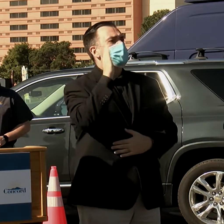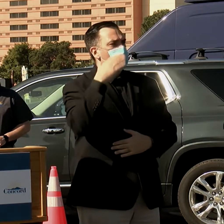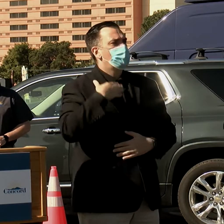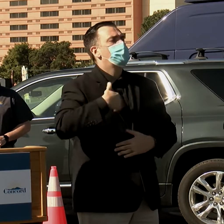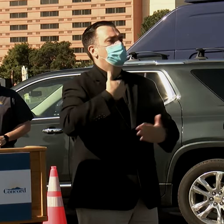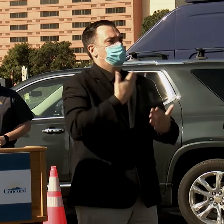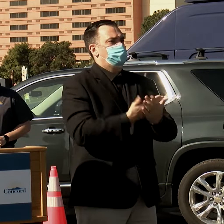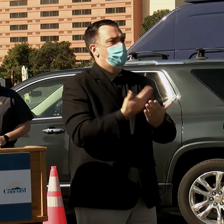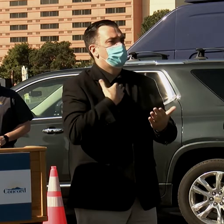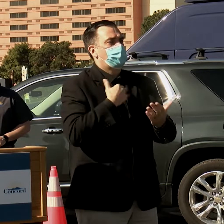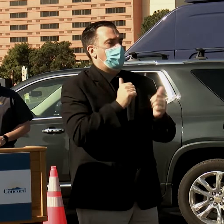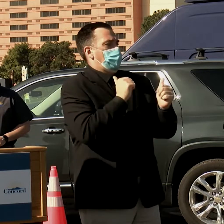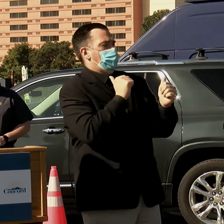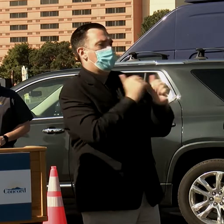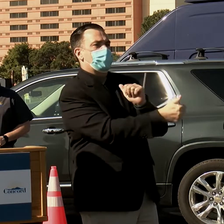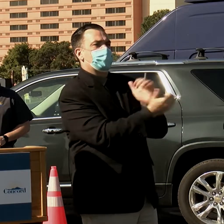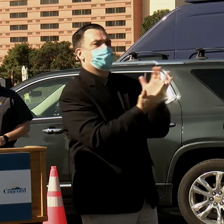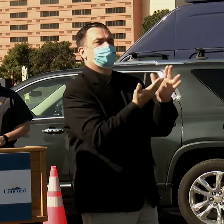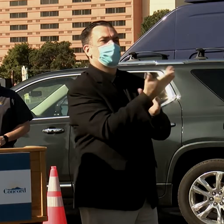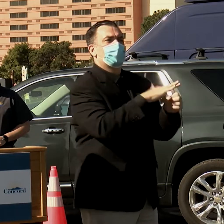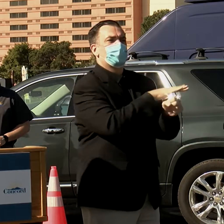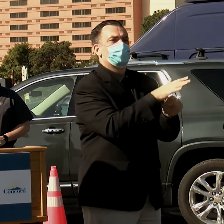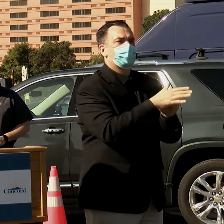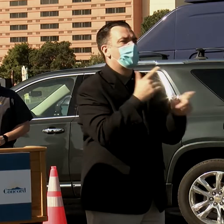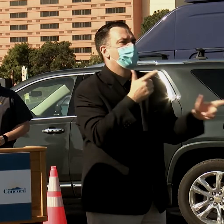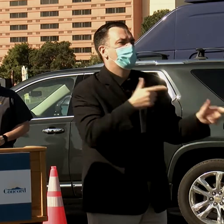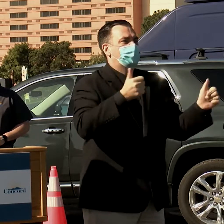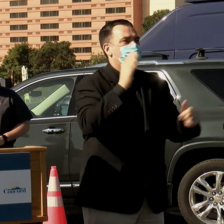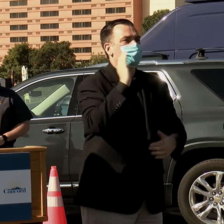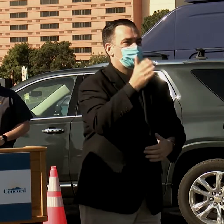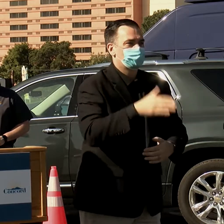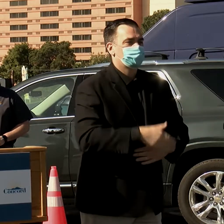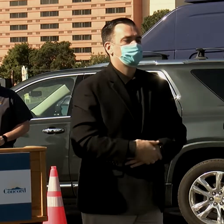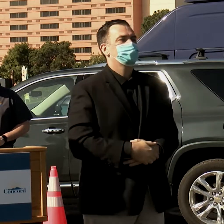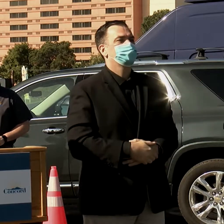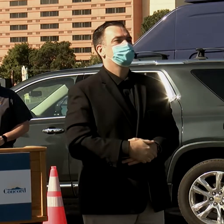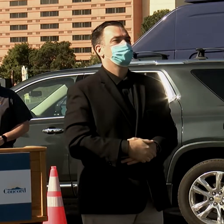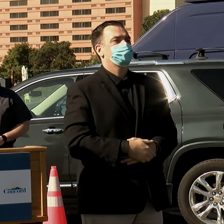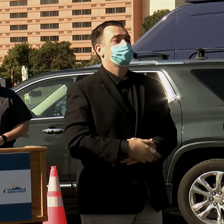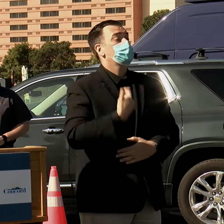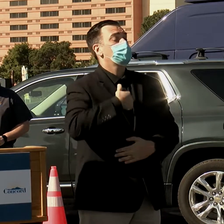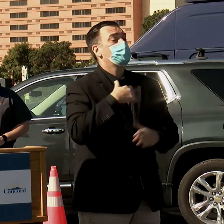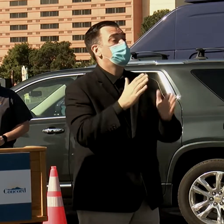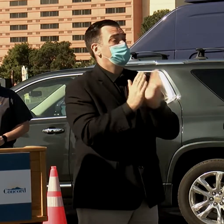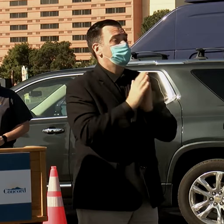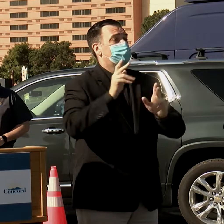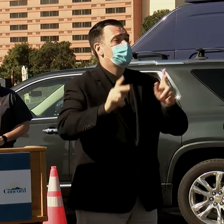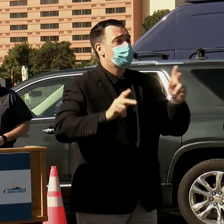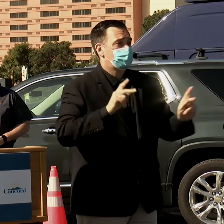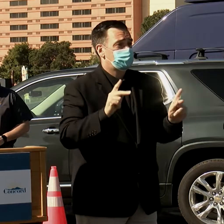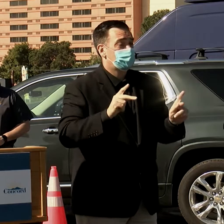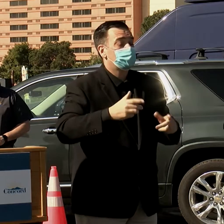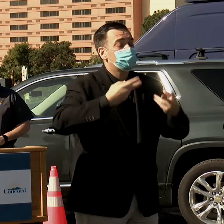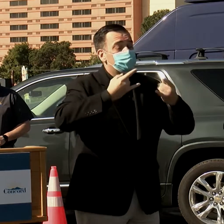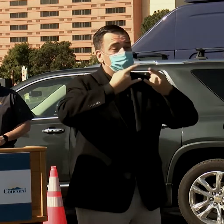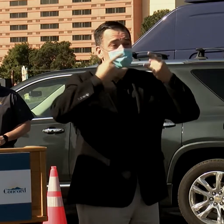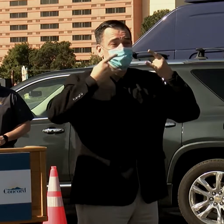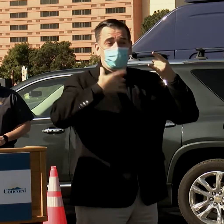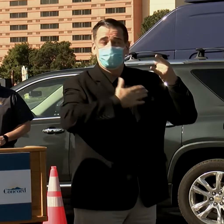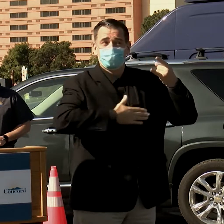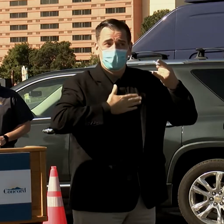get us to our post-pandemic destination faster. So we ask people, wear your masks,